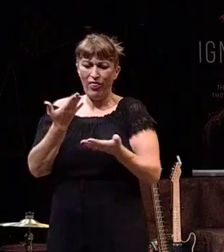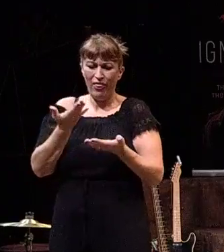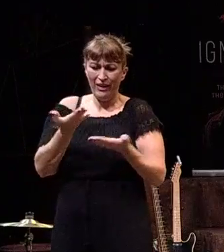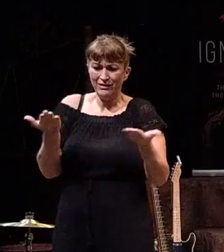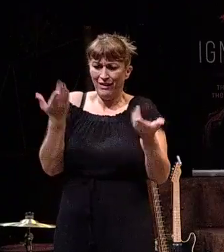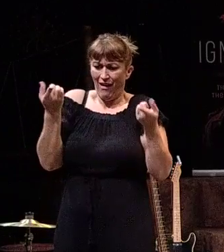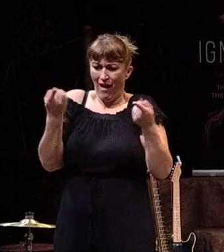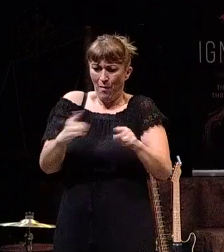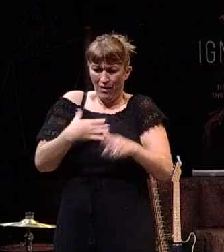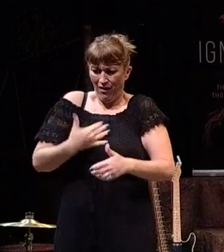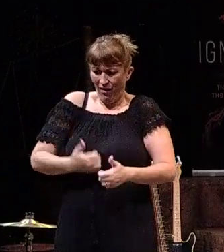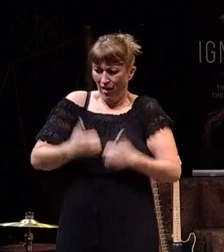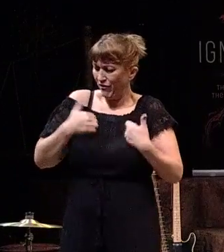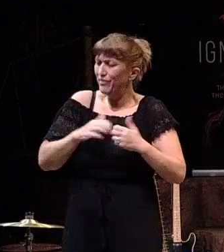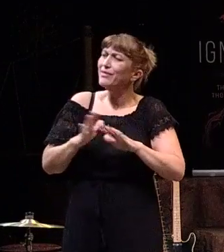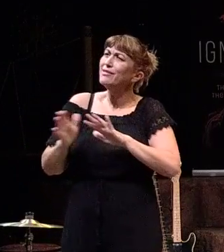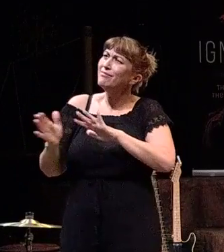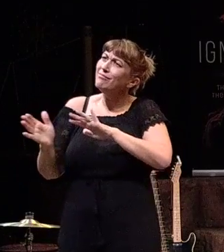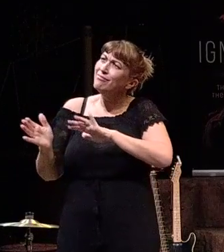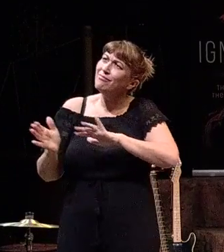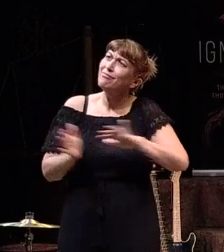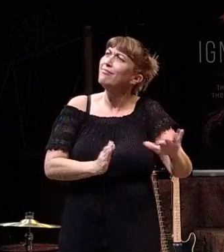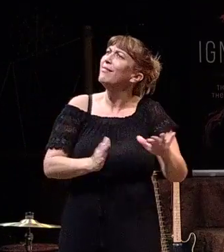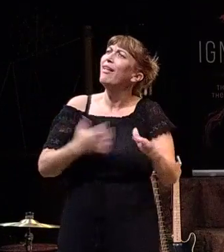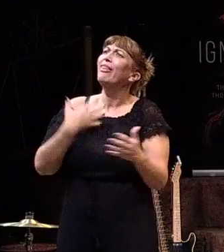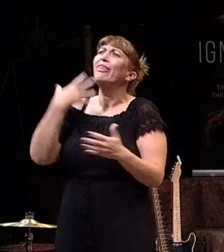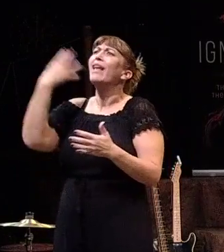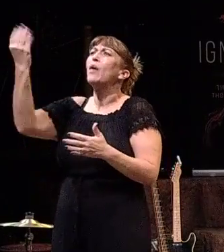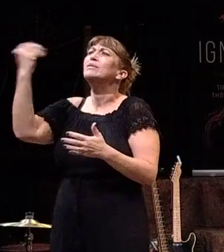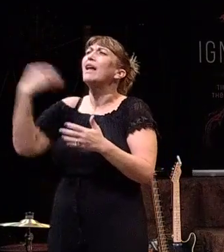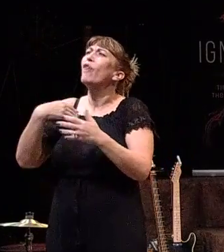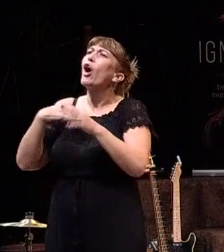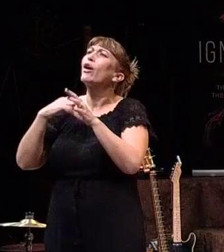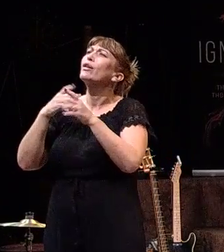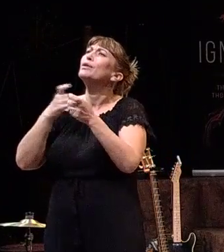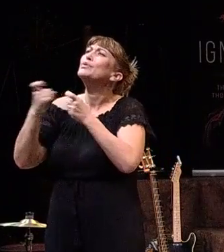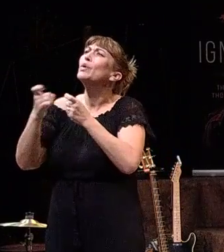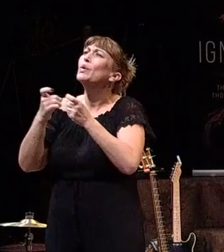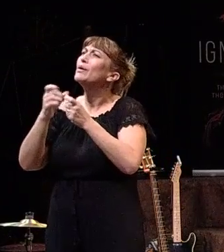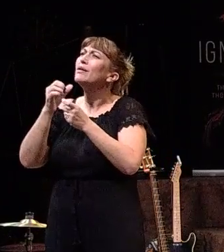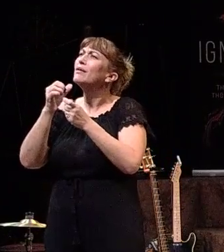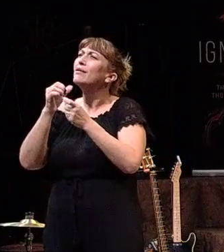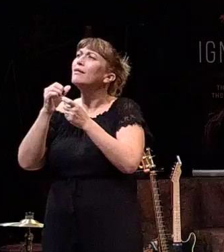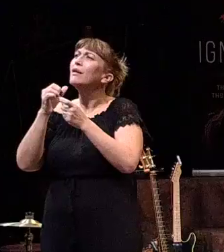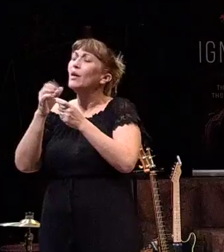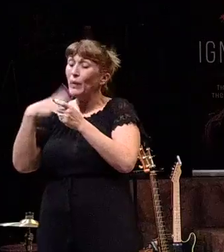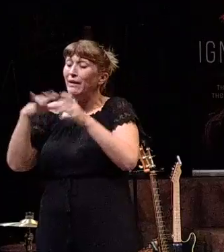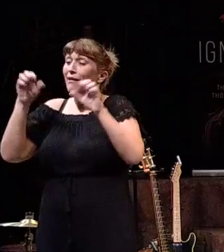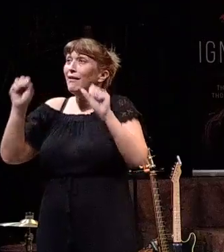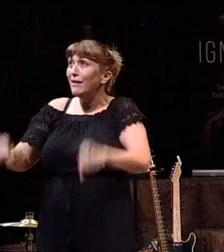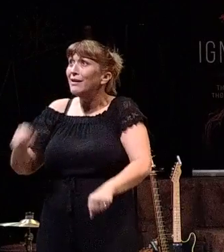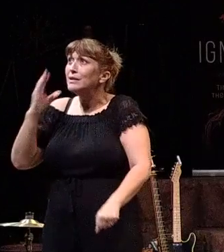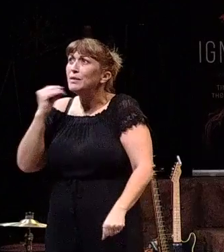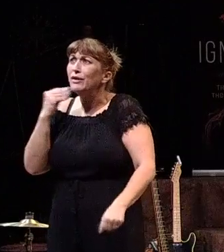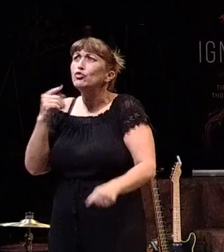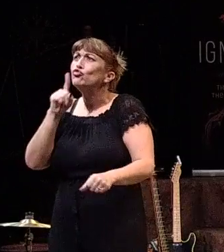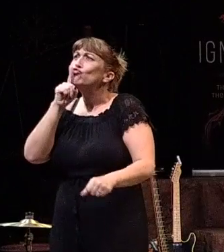happen in our life or outside things that are out of our control, but we can experience true joy if we are in step with the Spirit.